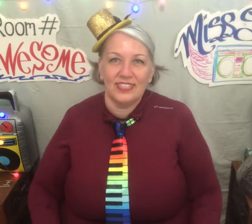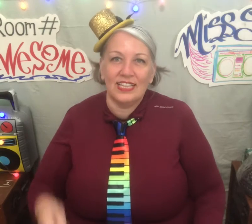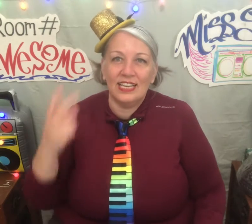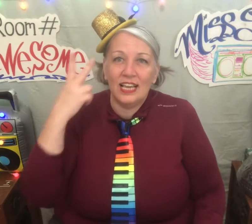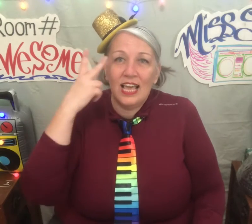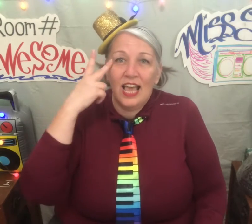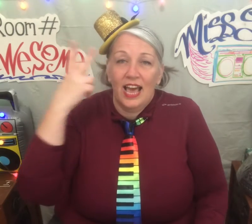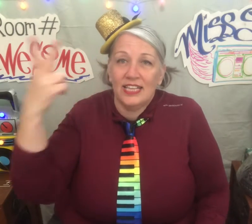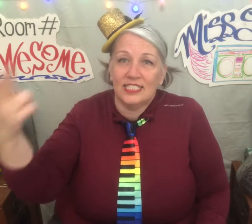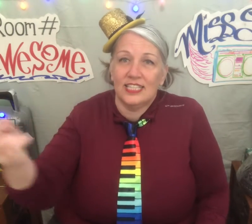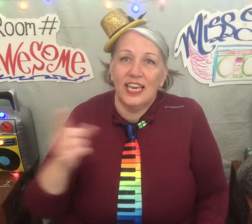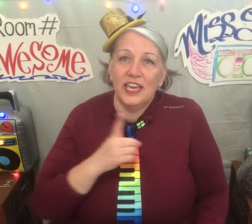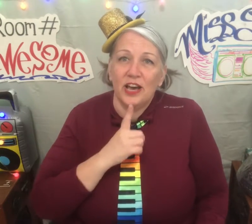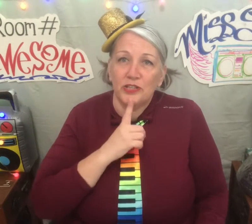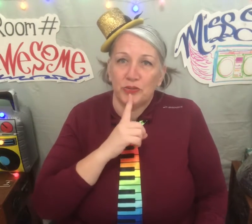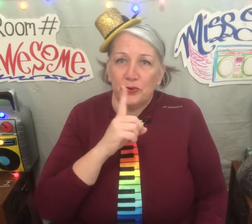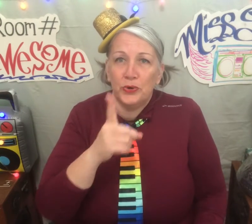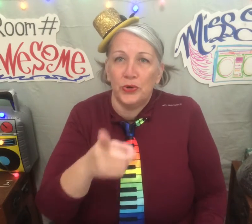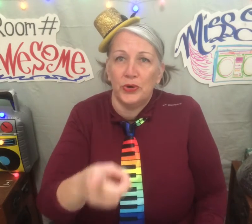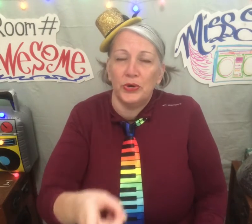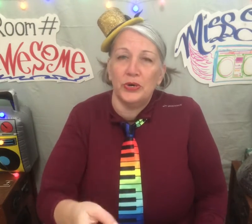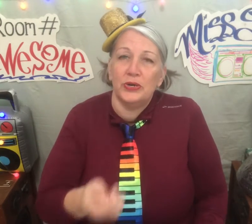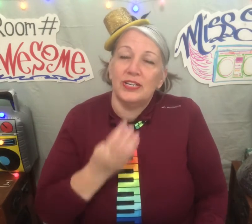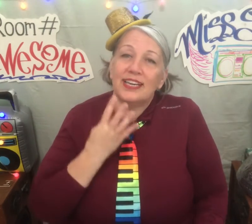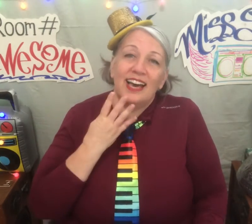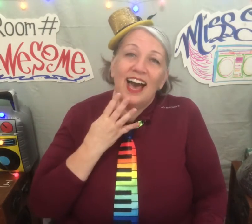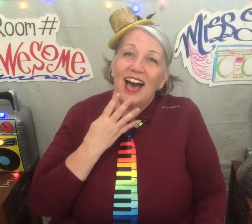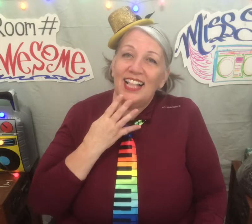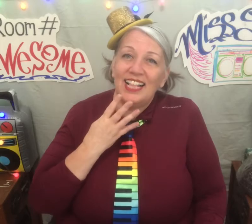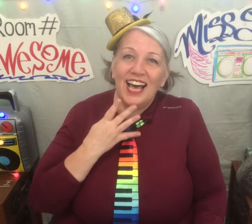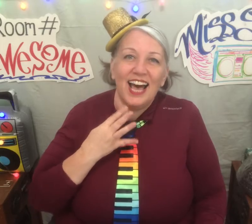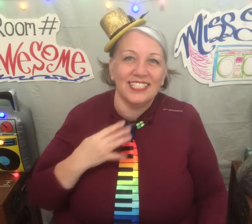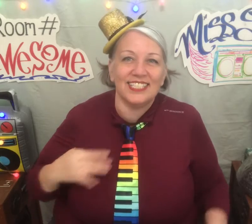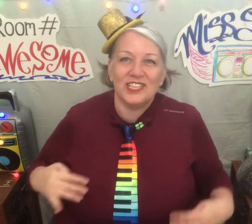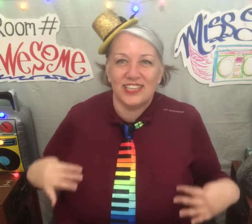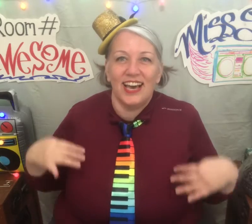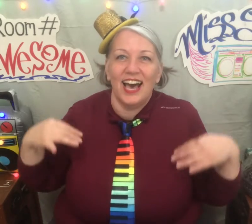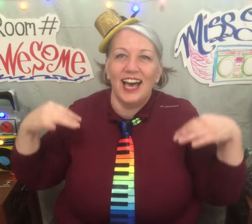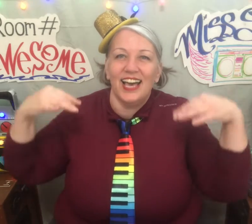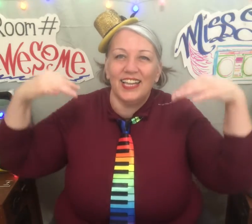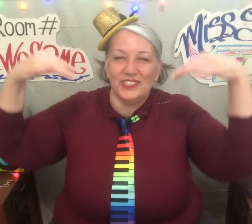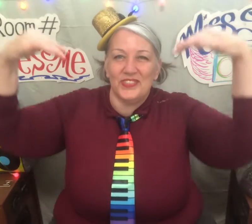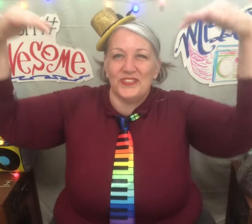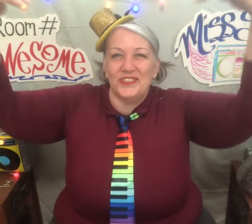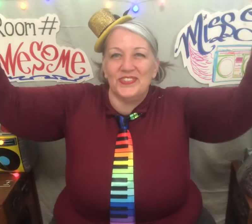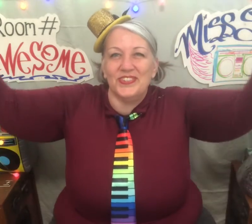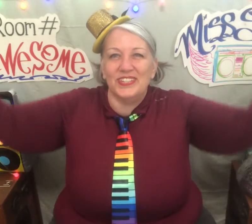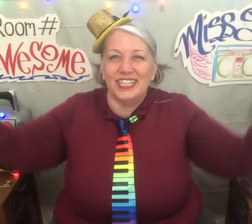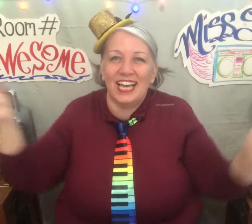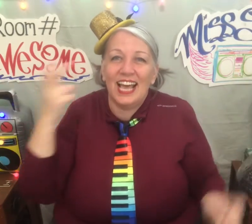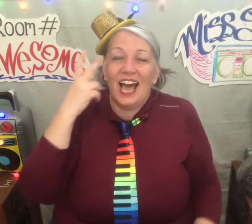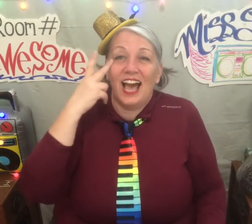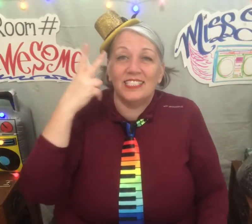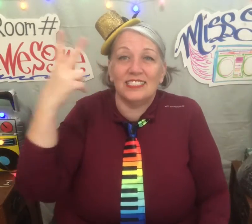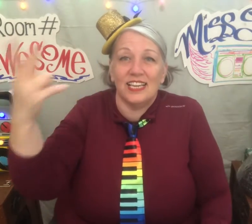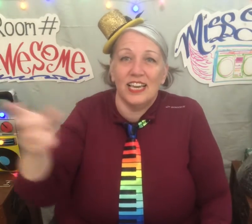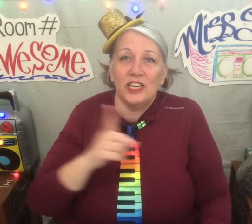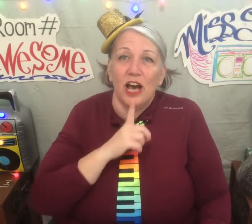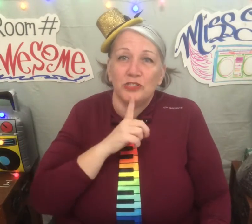I see your true colors shining through. I see your